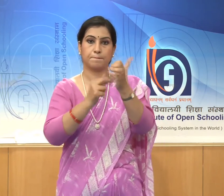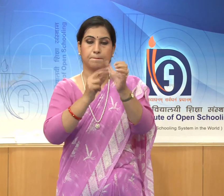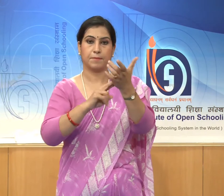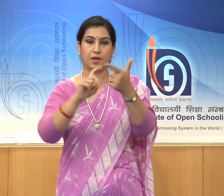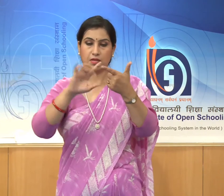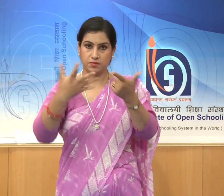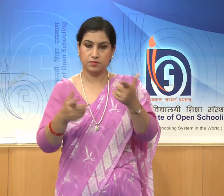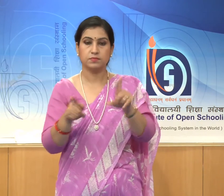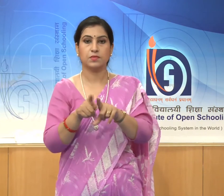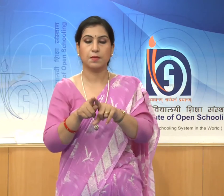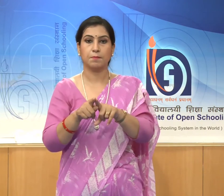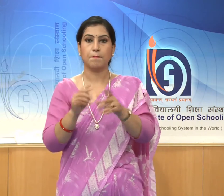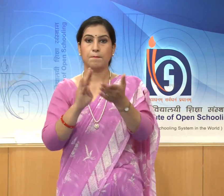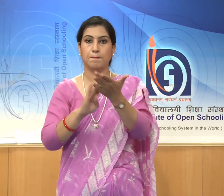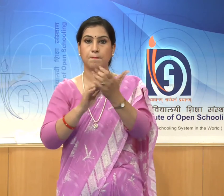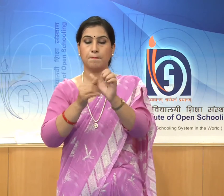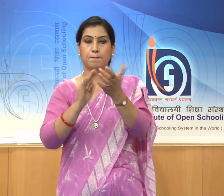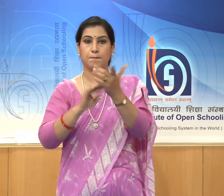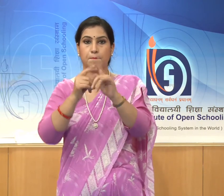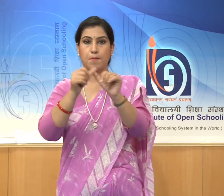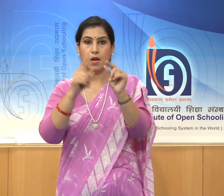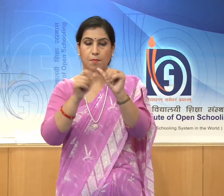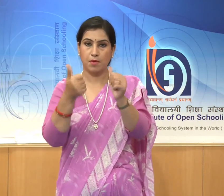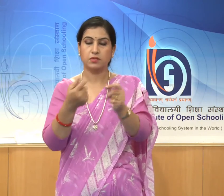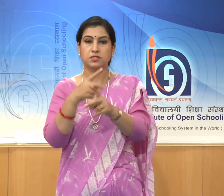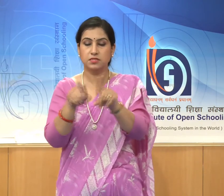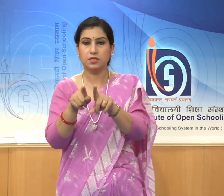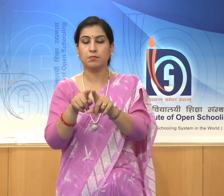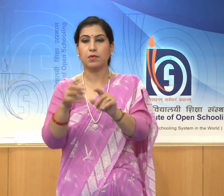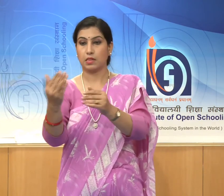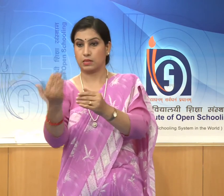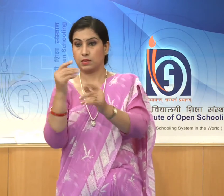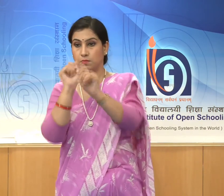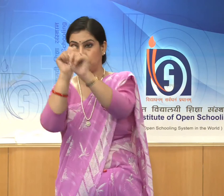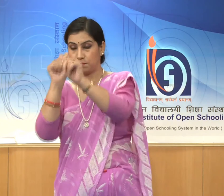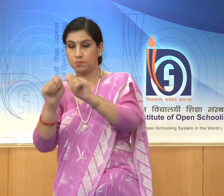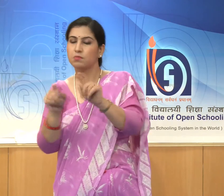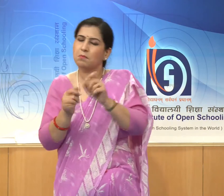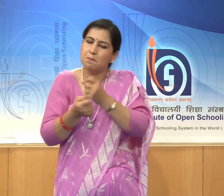the relief sculptures and many more.